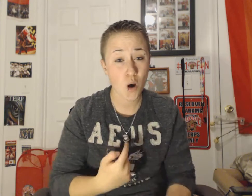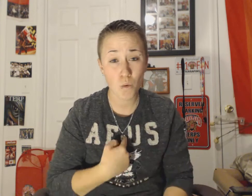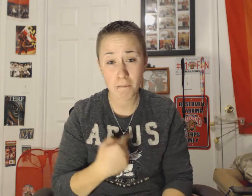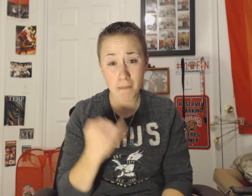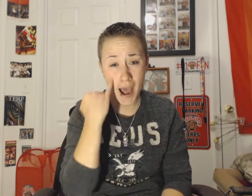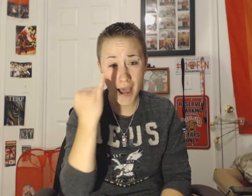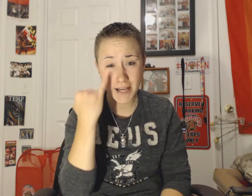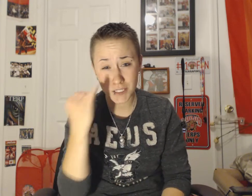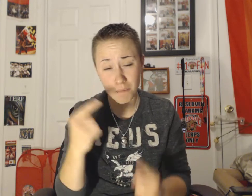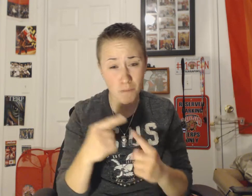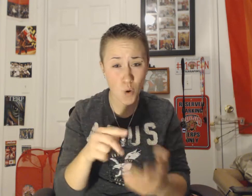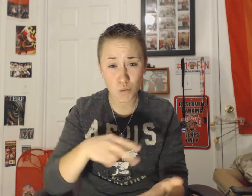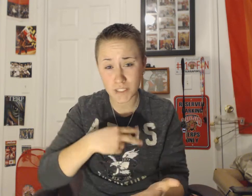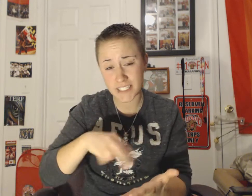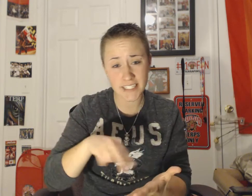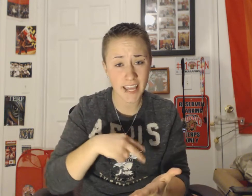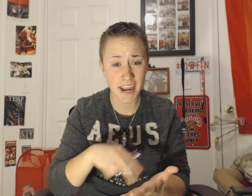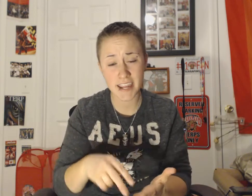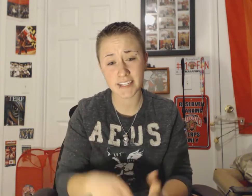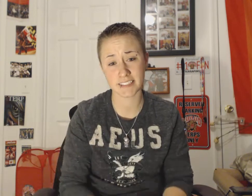am I supposed to dance?